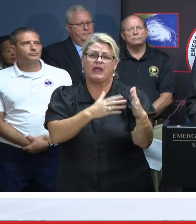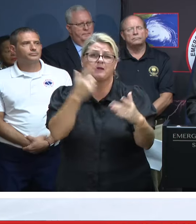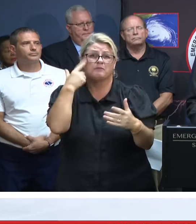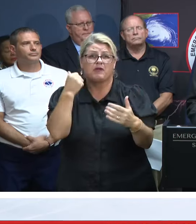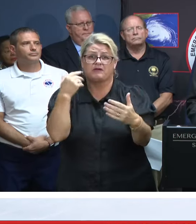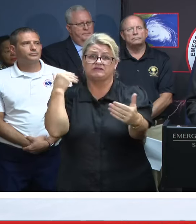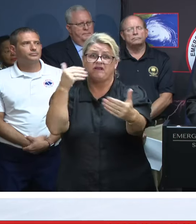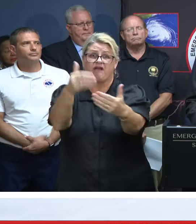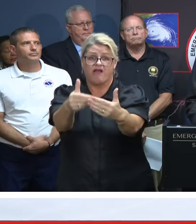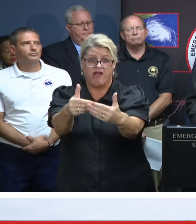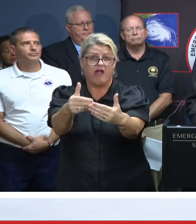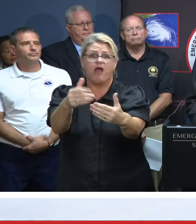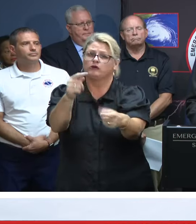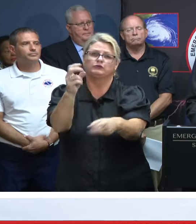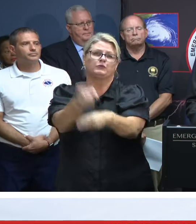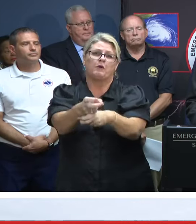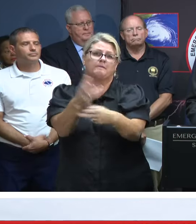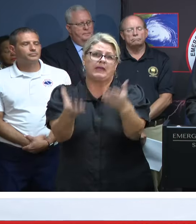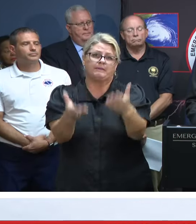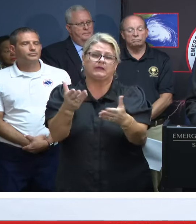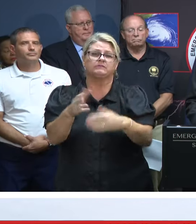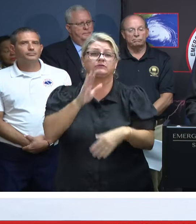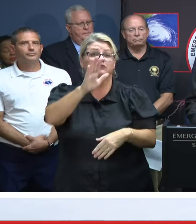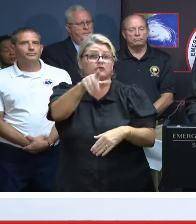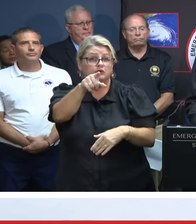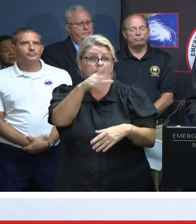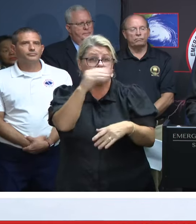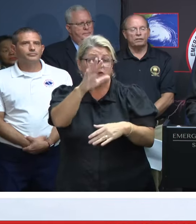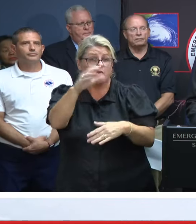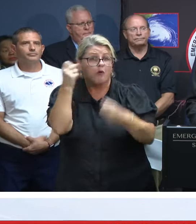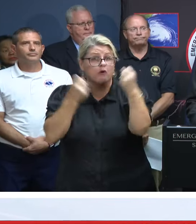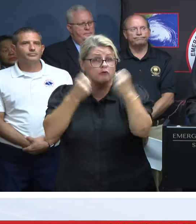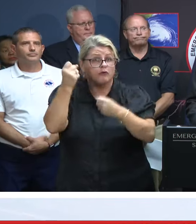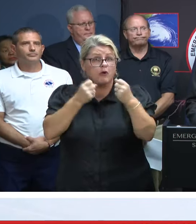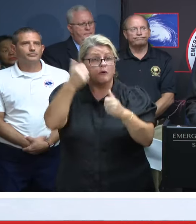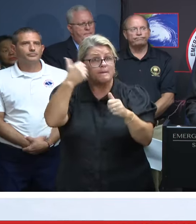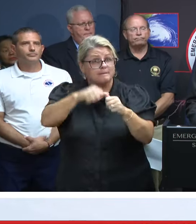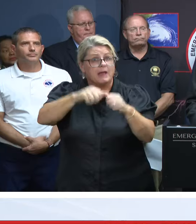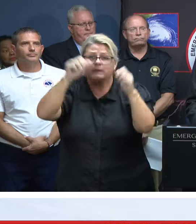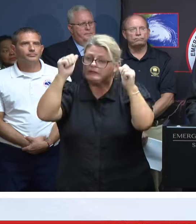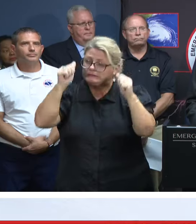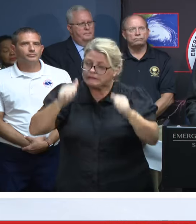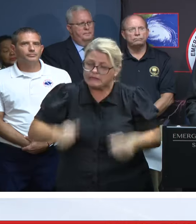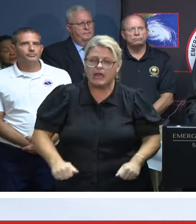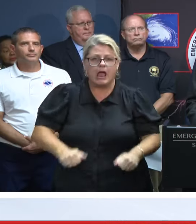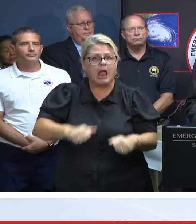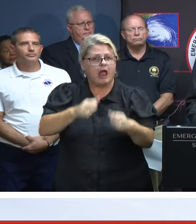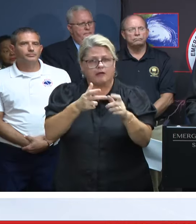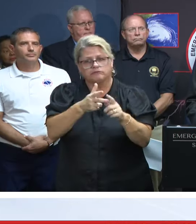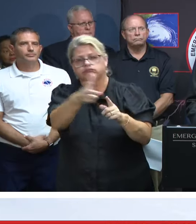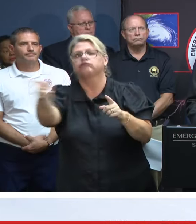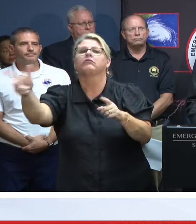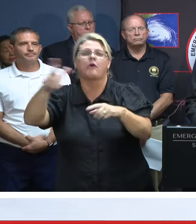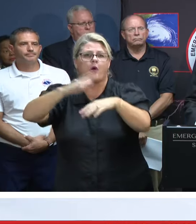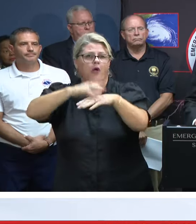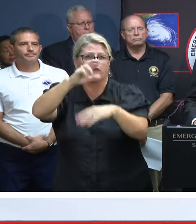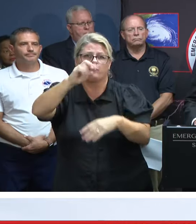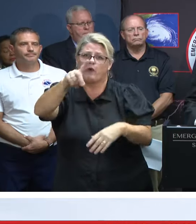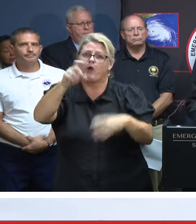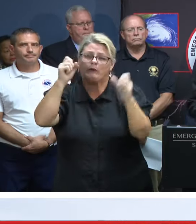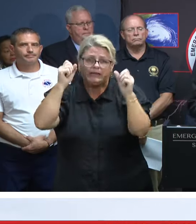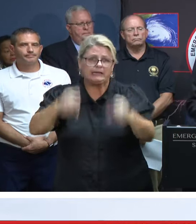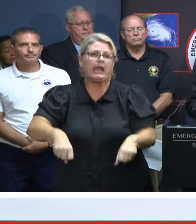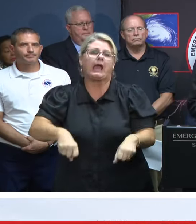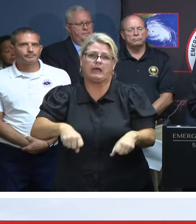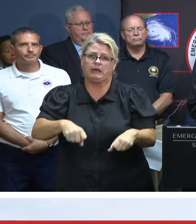later. And remember that you and your vehicle, as I mentioned, can be washed away off of that road. And also,